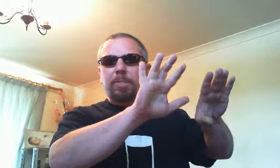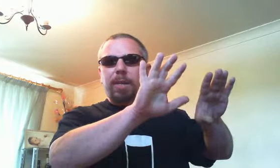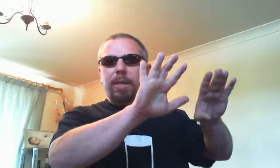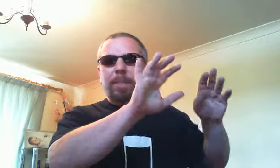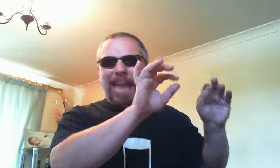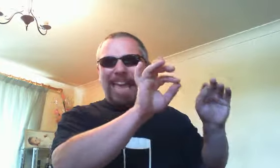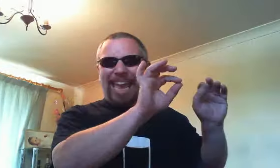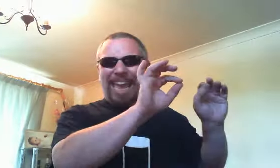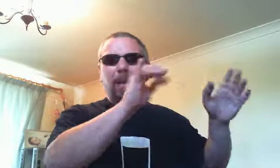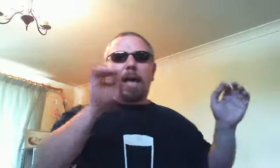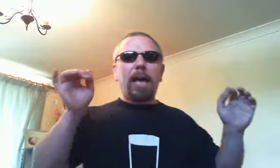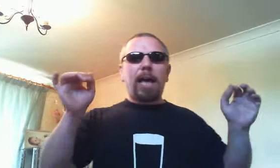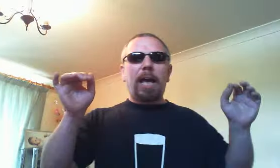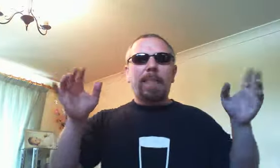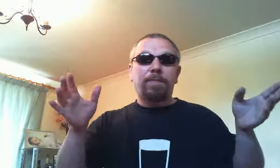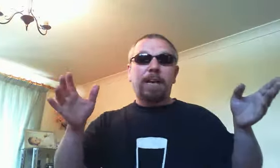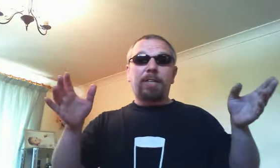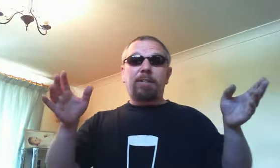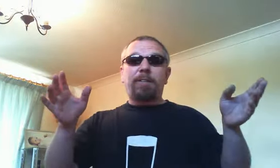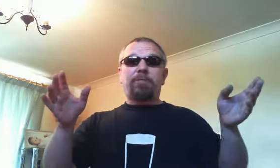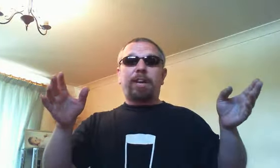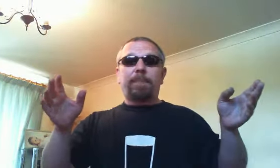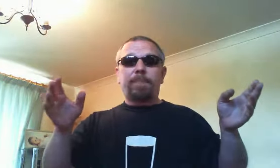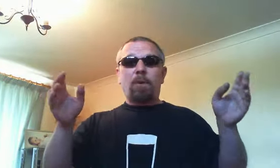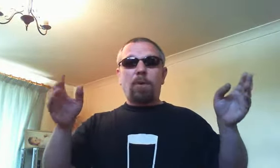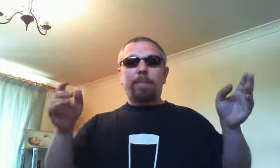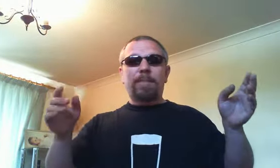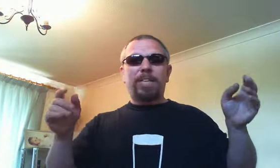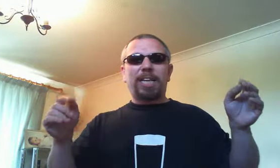disappear and that's the vanishing cigarette trick all right cheers